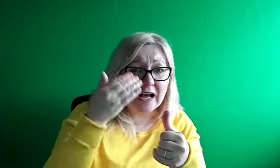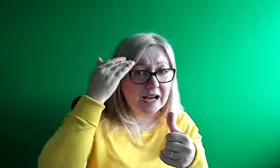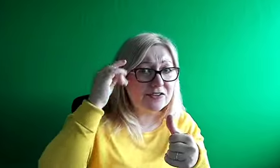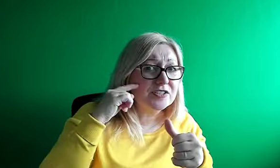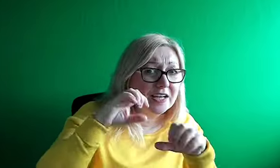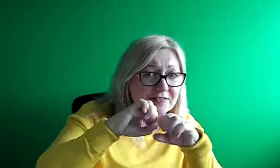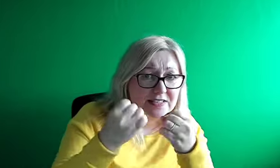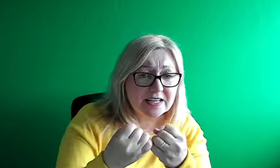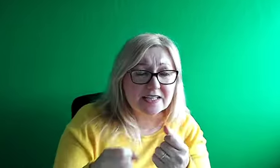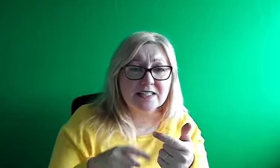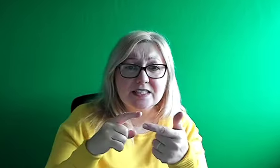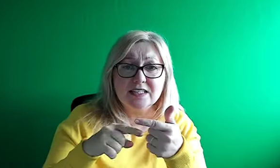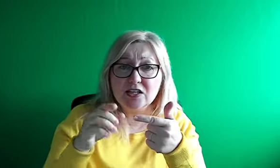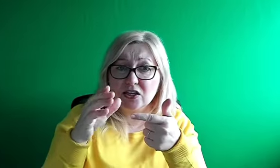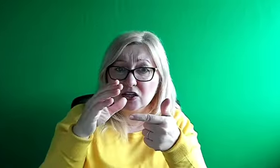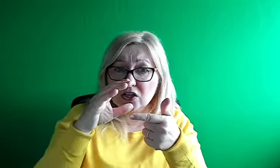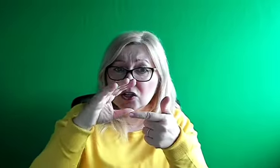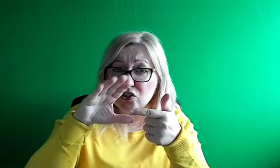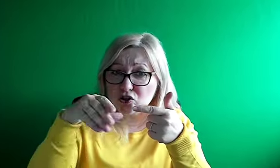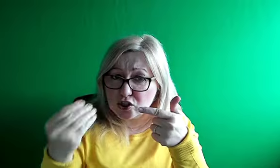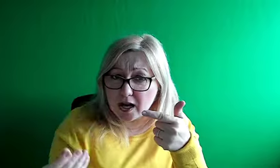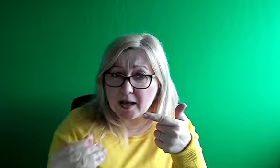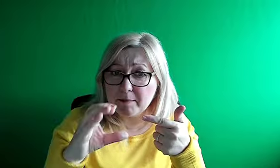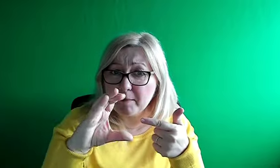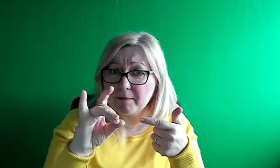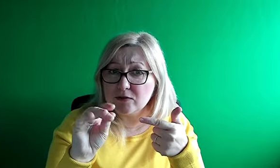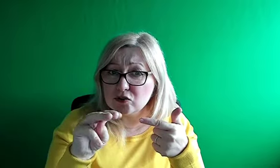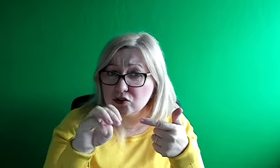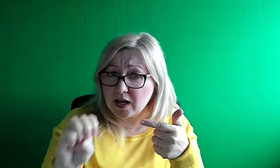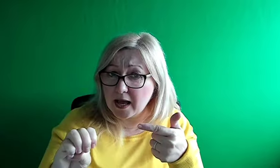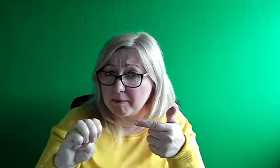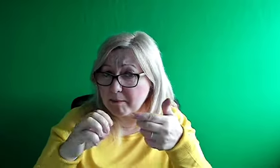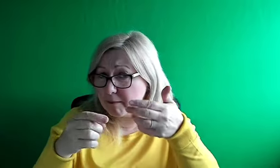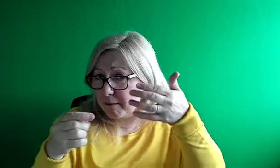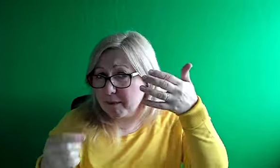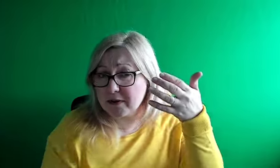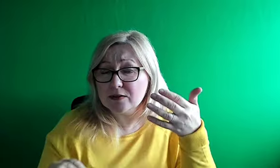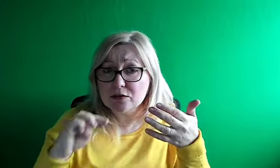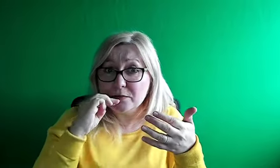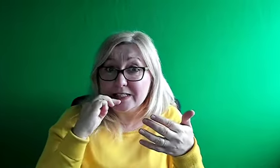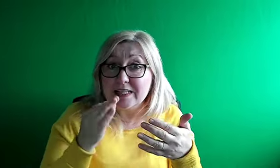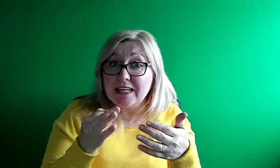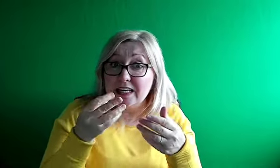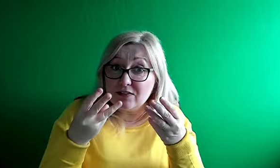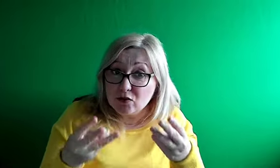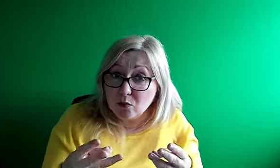you know, there's, if you want to, it's there, if you want to take the opportunity, at 14 minutes to 10.